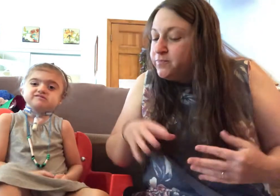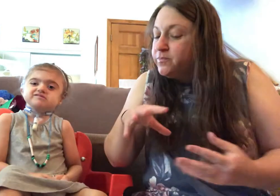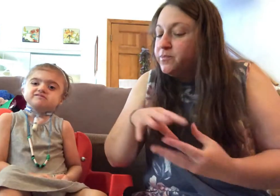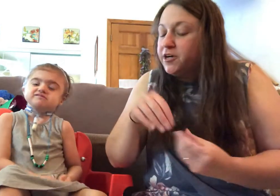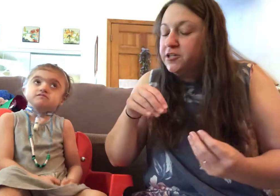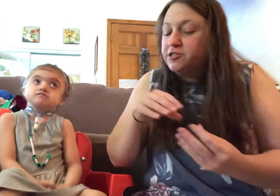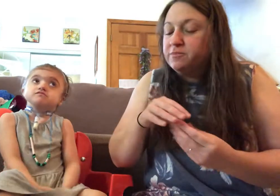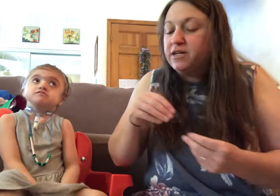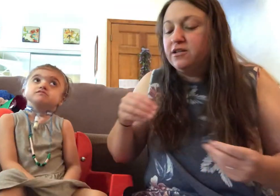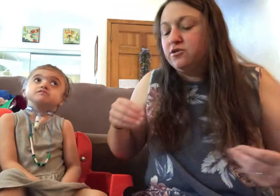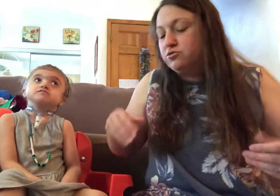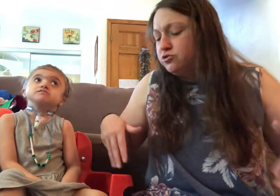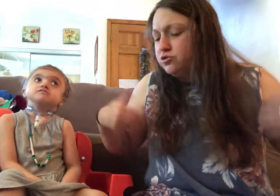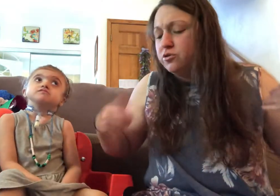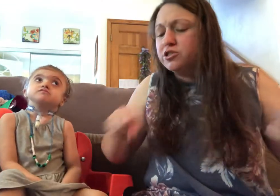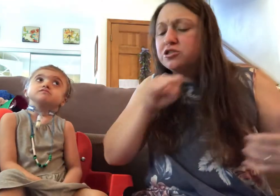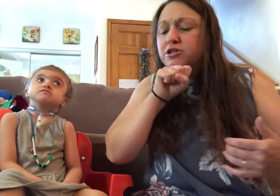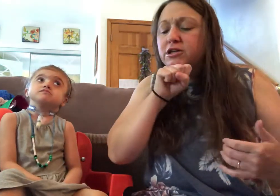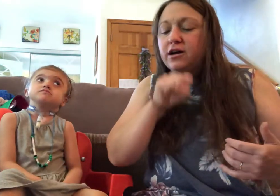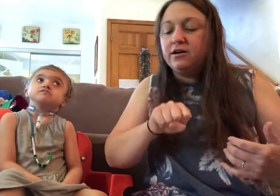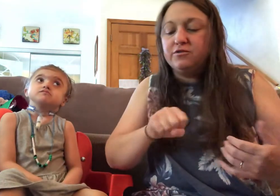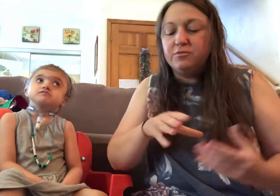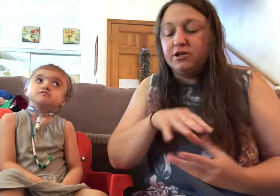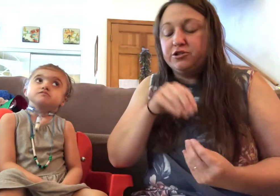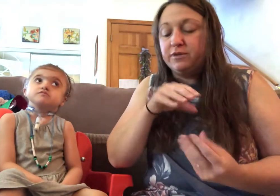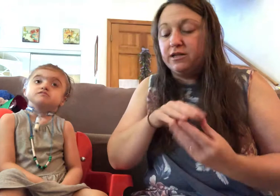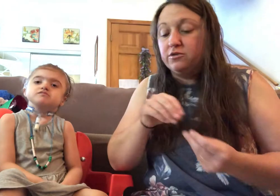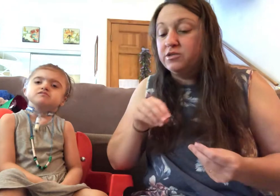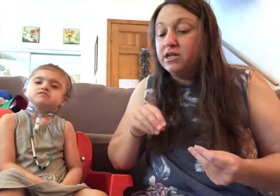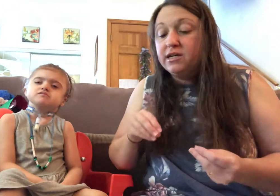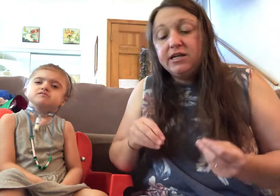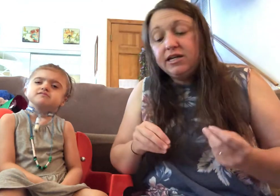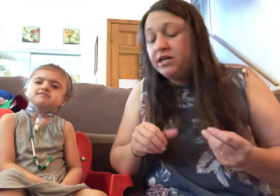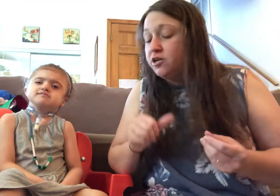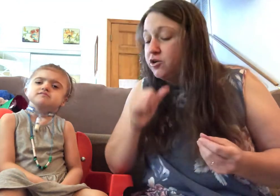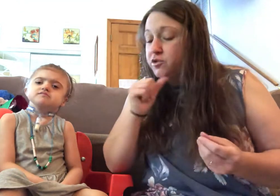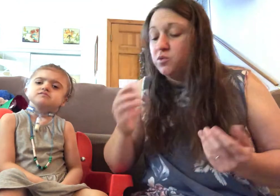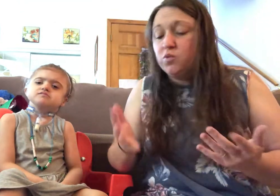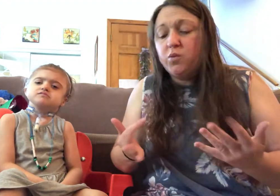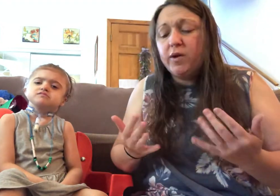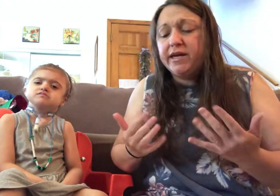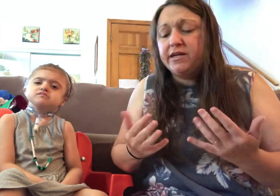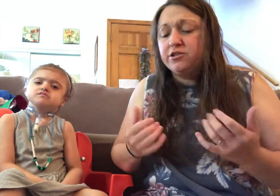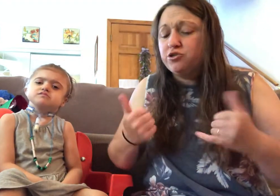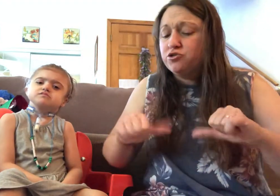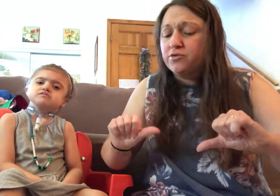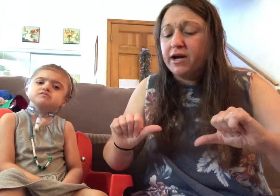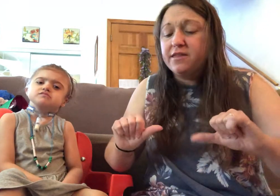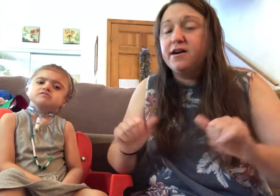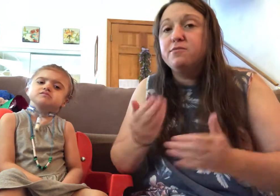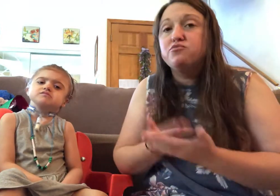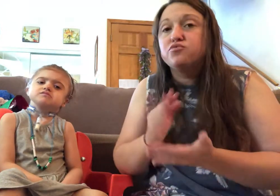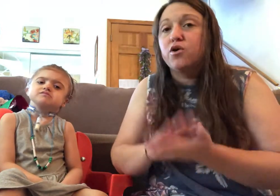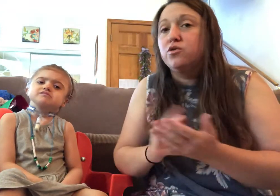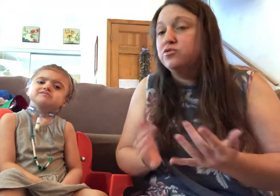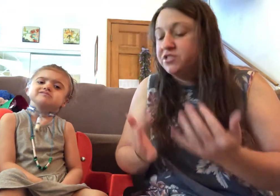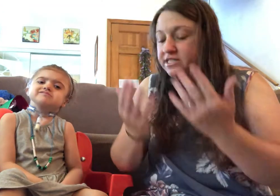Mmm, marshmallows. George loved marshmallows. He couldn't wait to try them roasted.